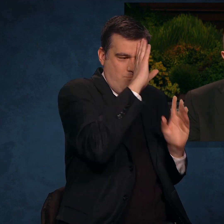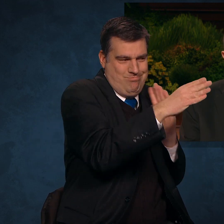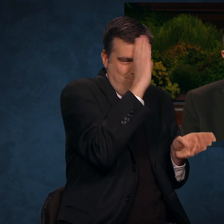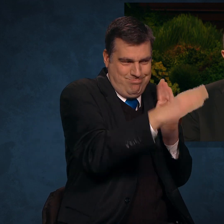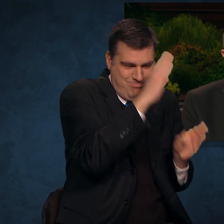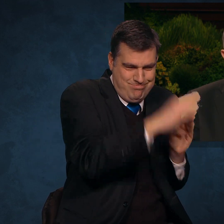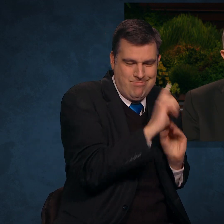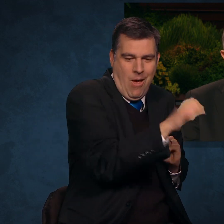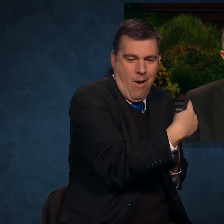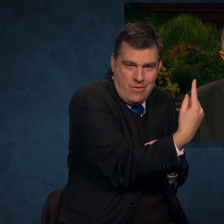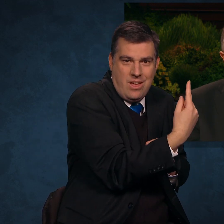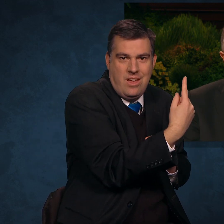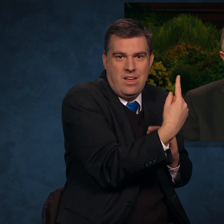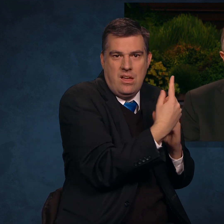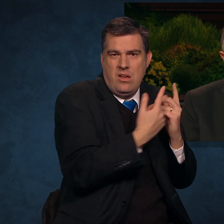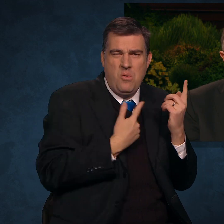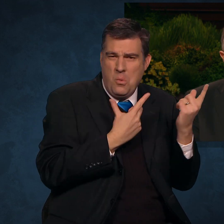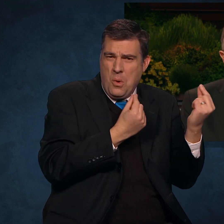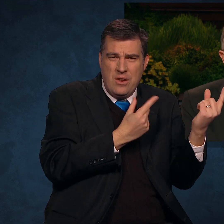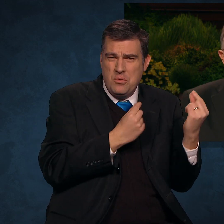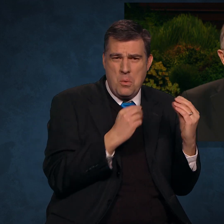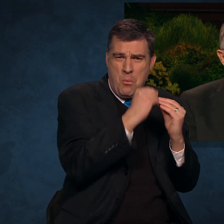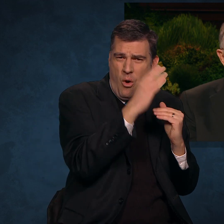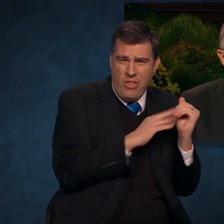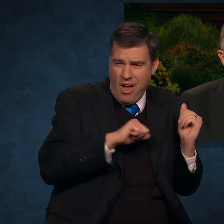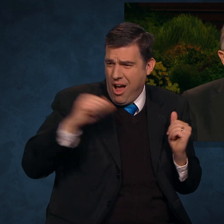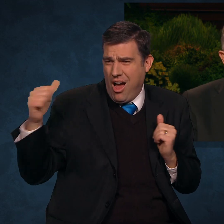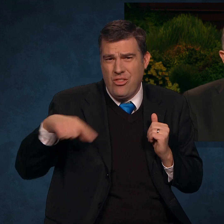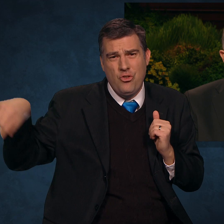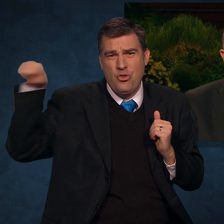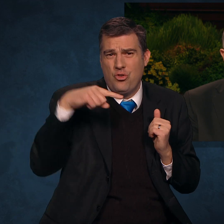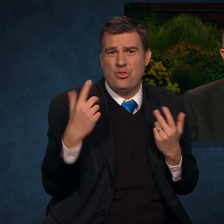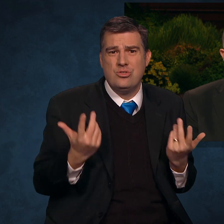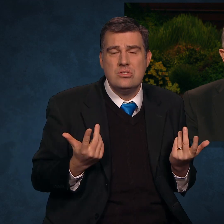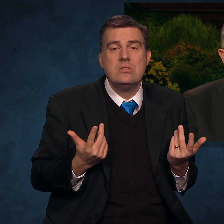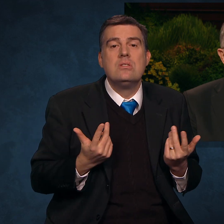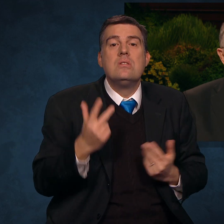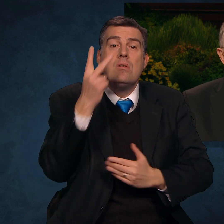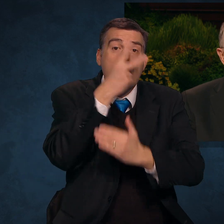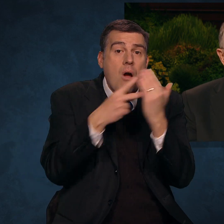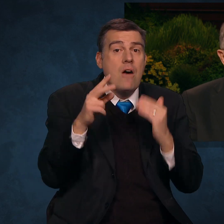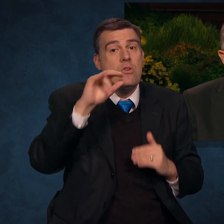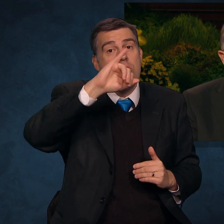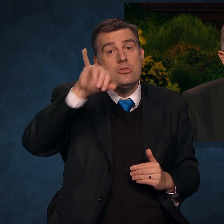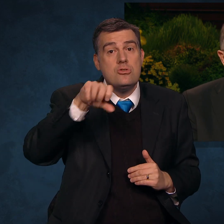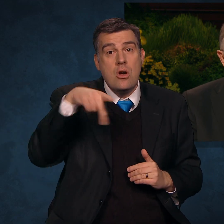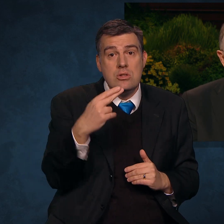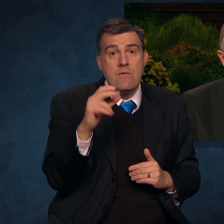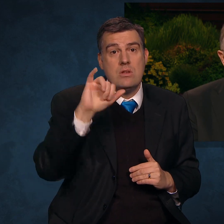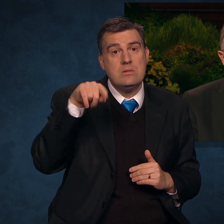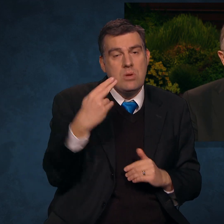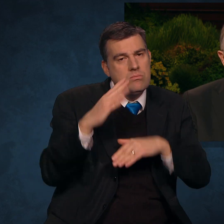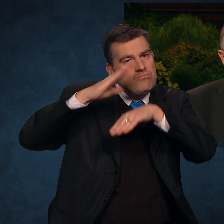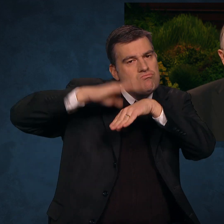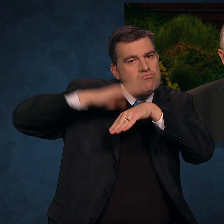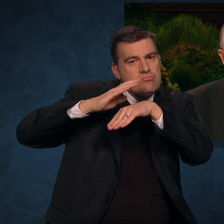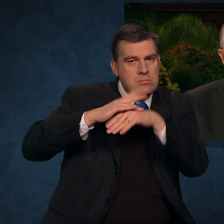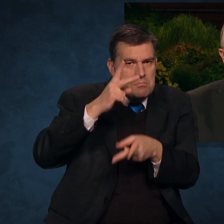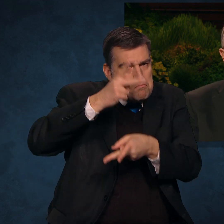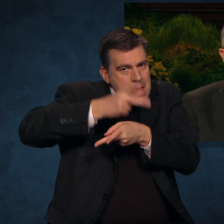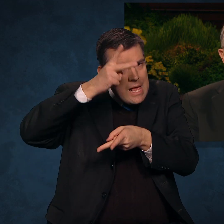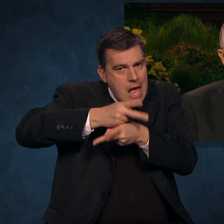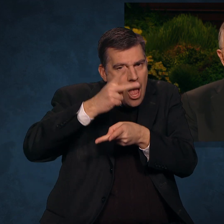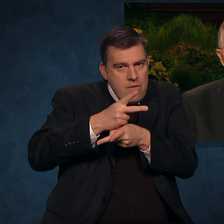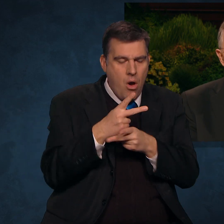more than others? The Prophet Joseph Smith warned us to beware of self-righteousness and to